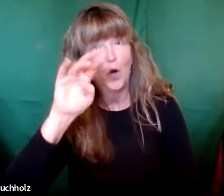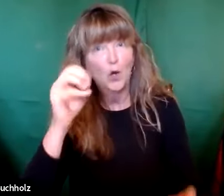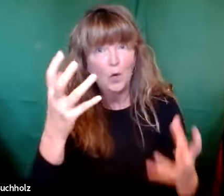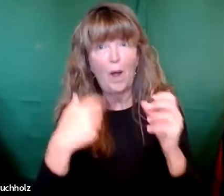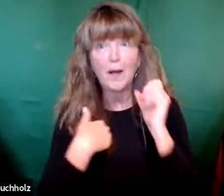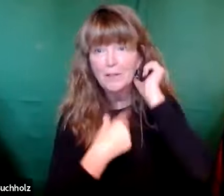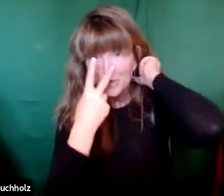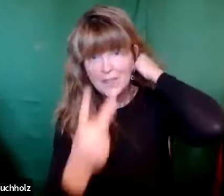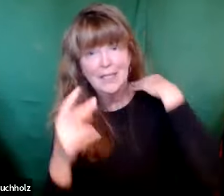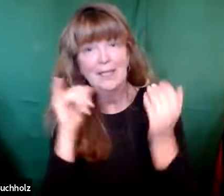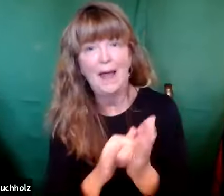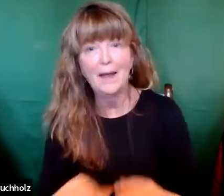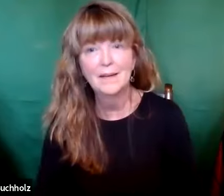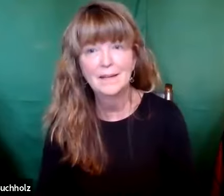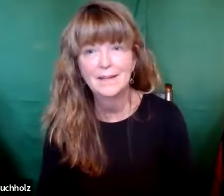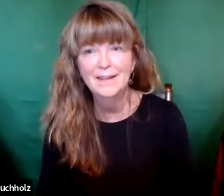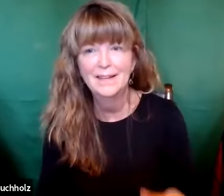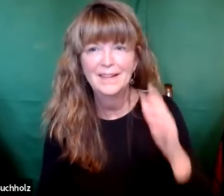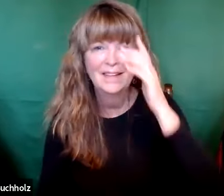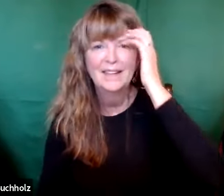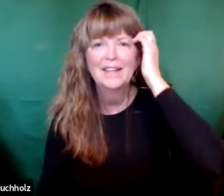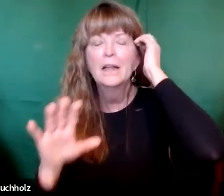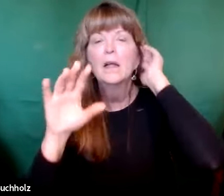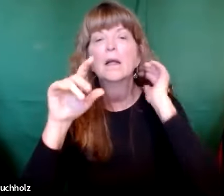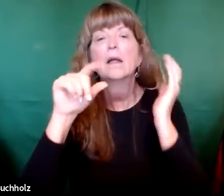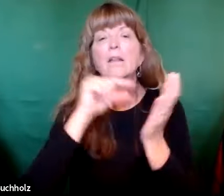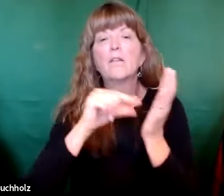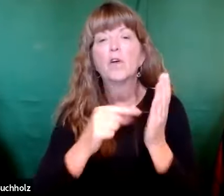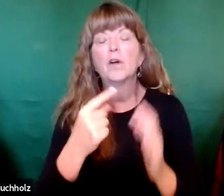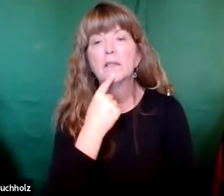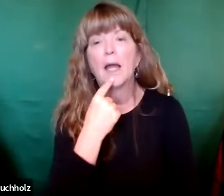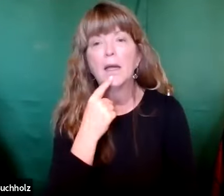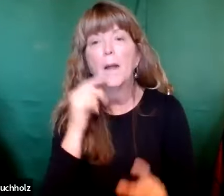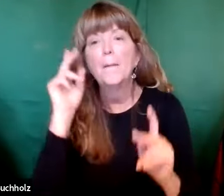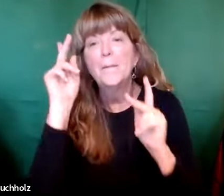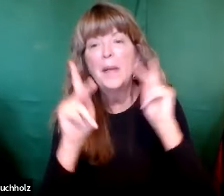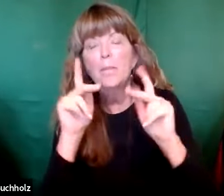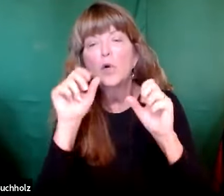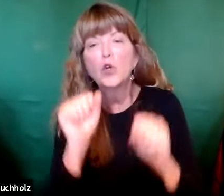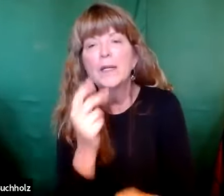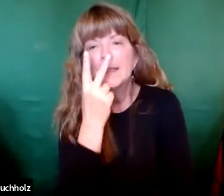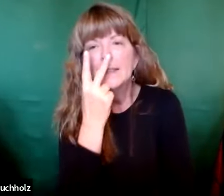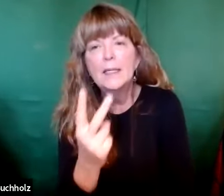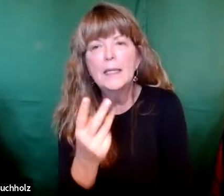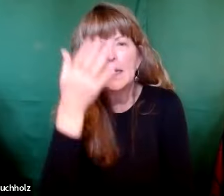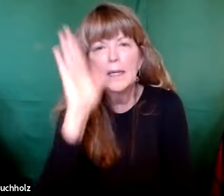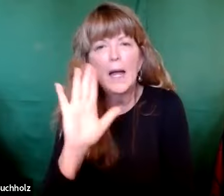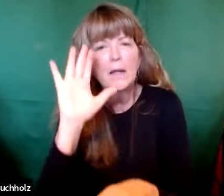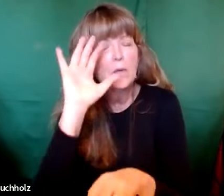had actually told them. I think Luke wanted us to take note of that. It also says that the